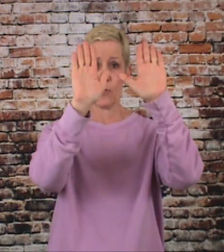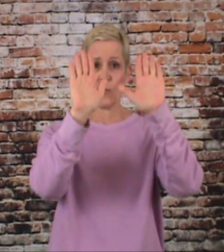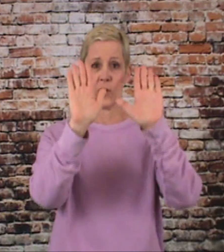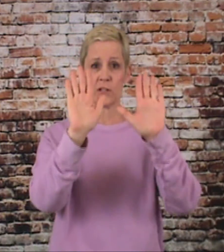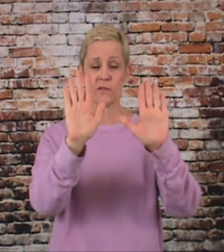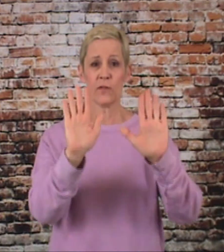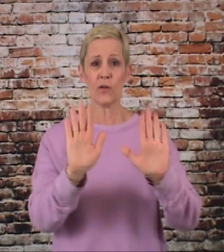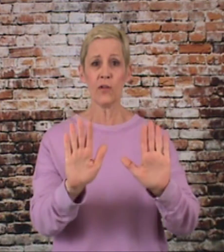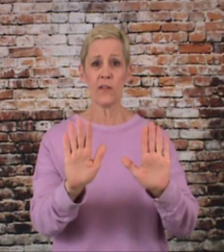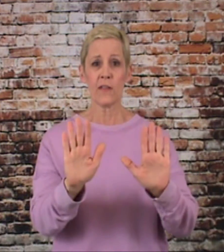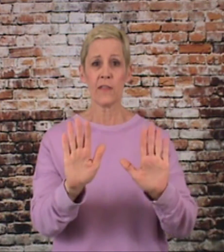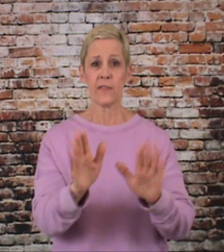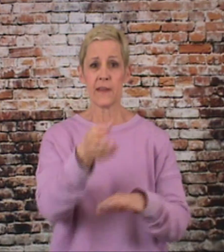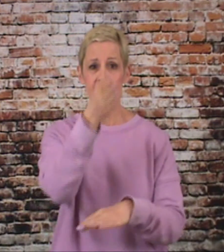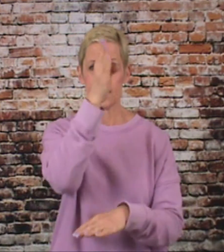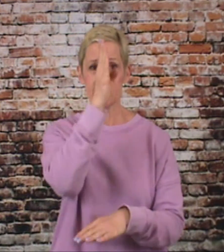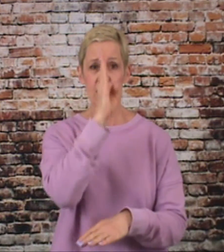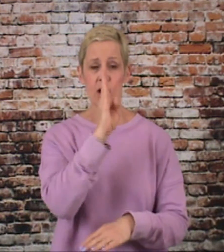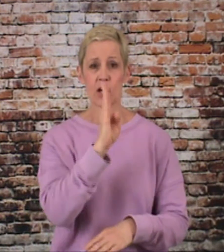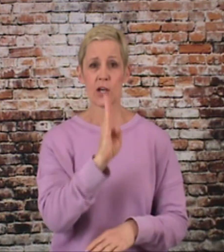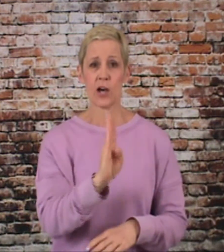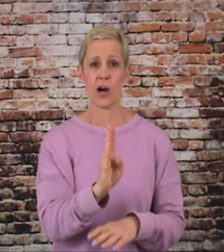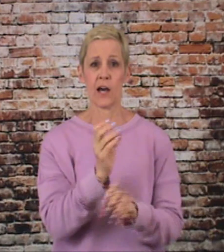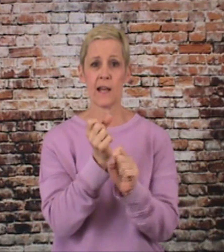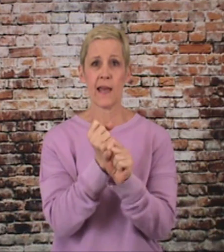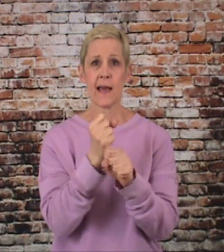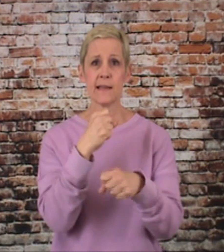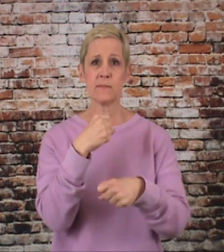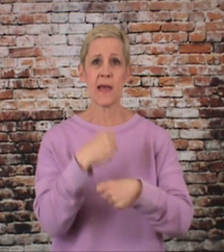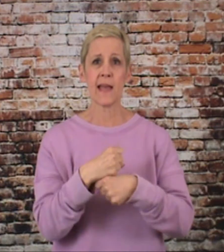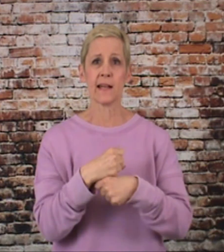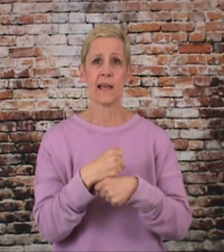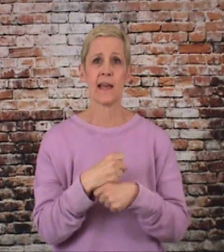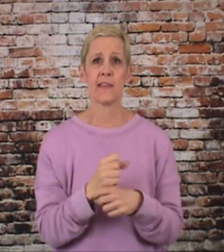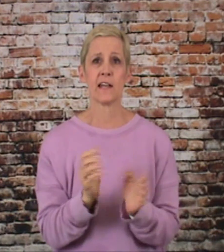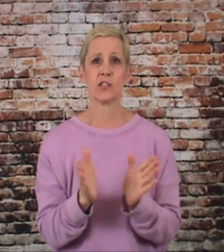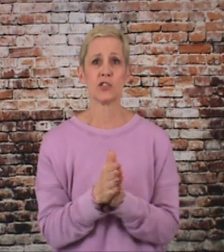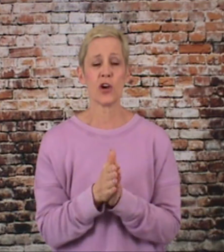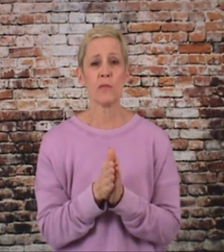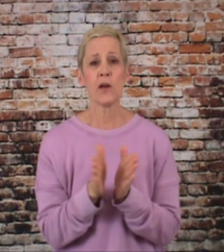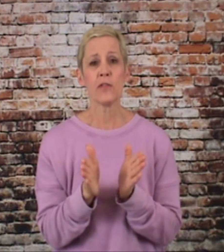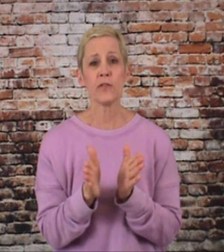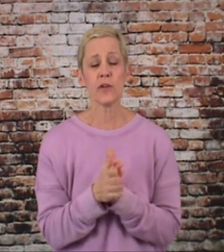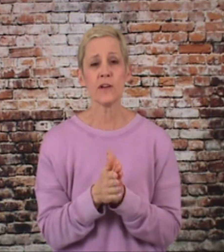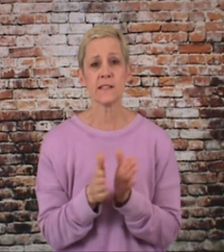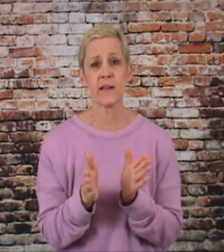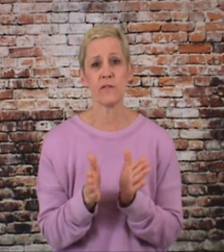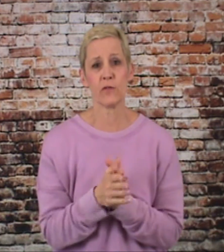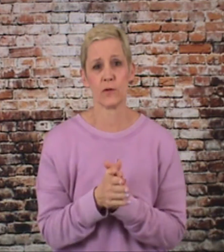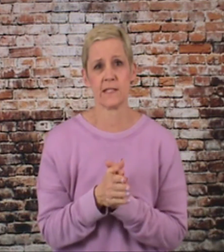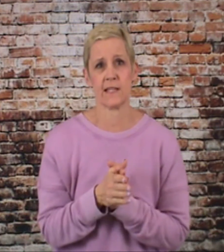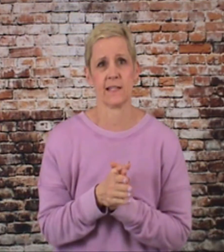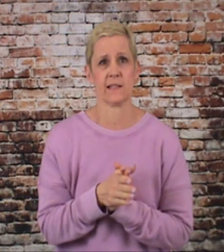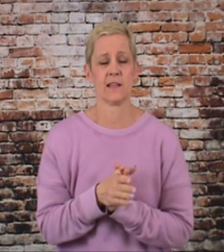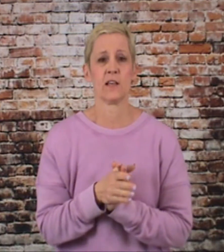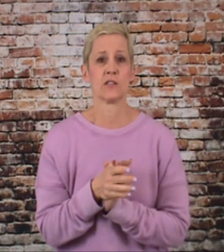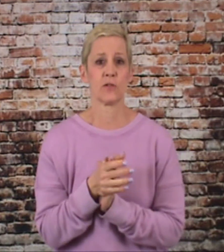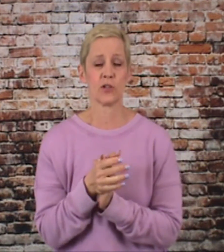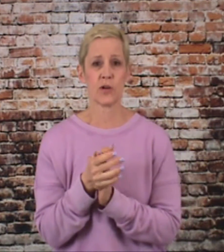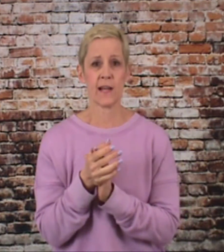use 714 so you're going to try